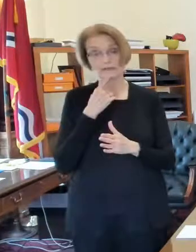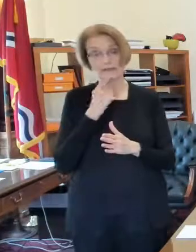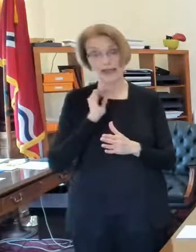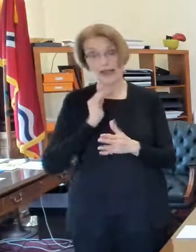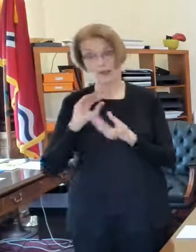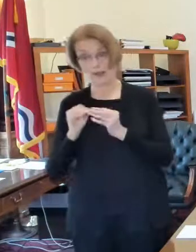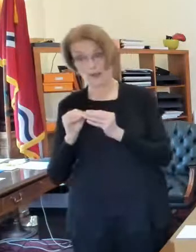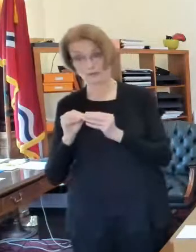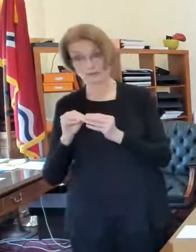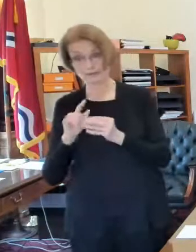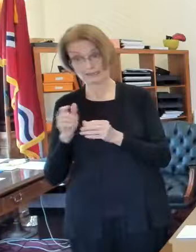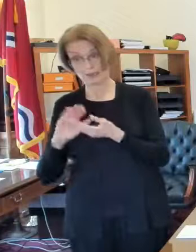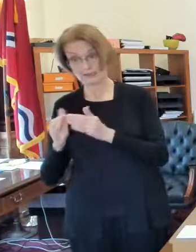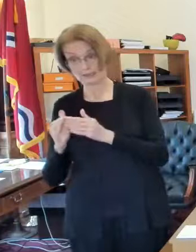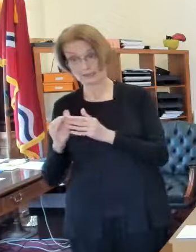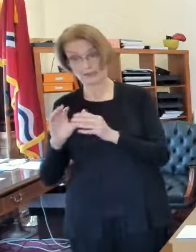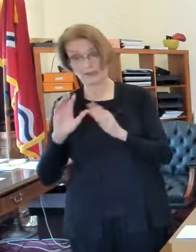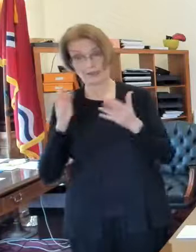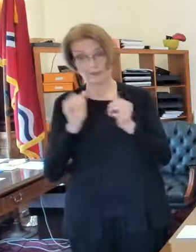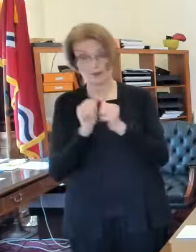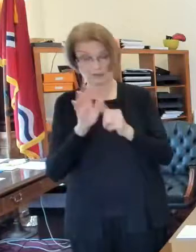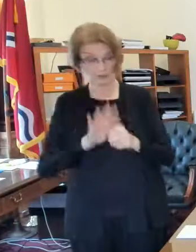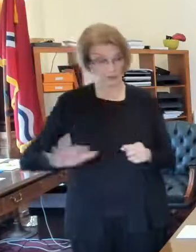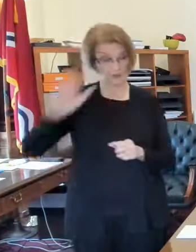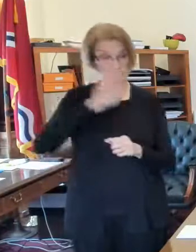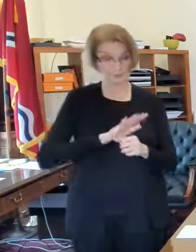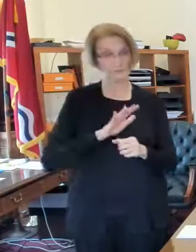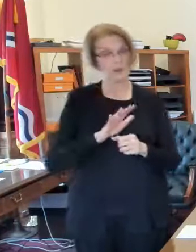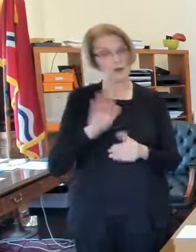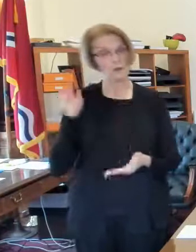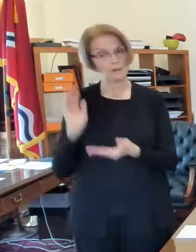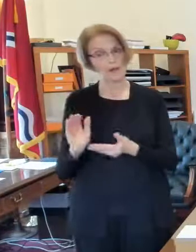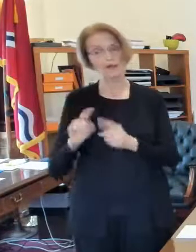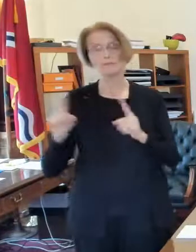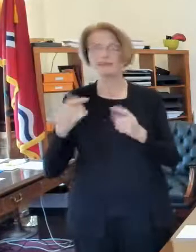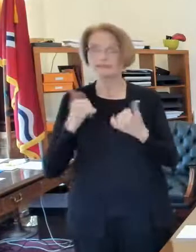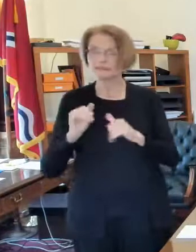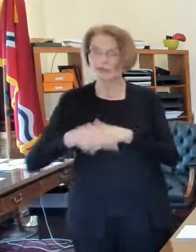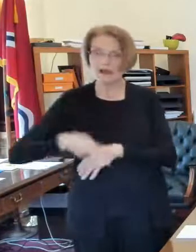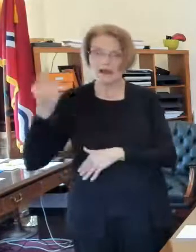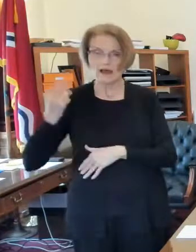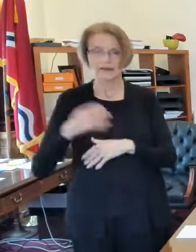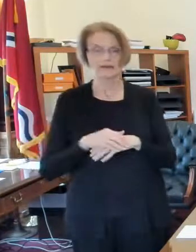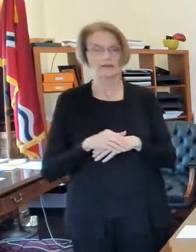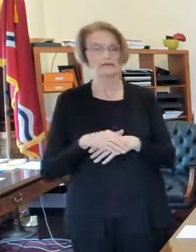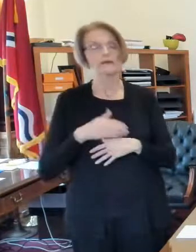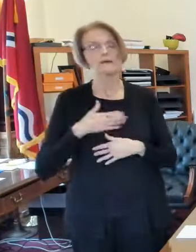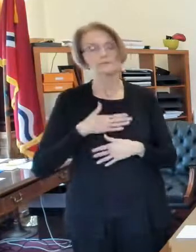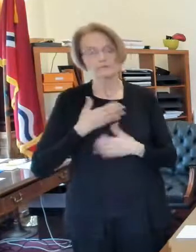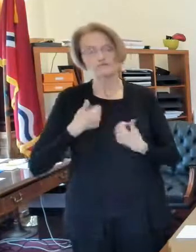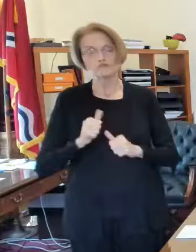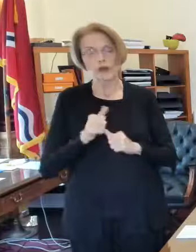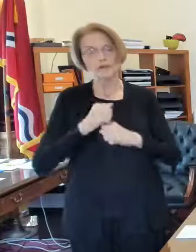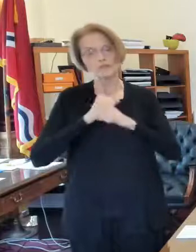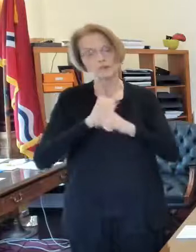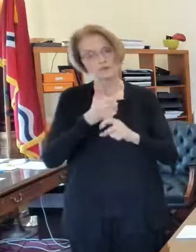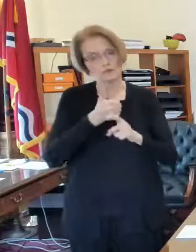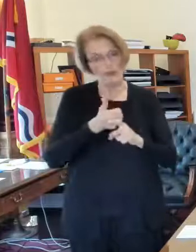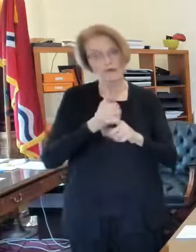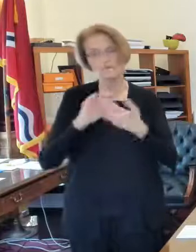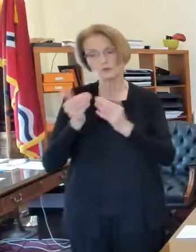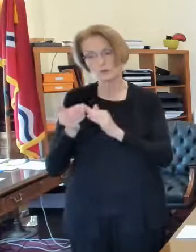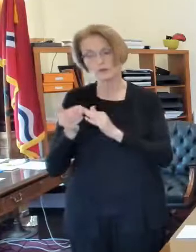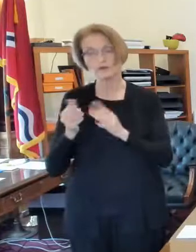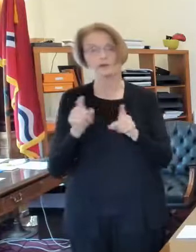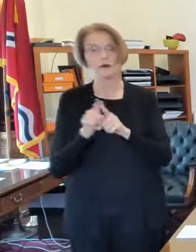areas however the numbers are still too high and so we ask that you do your best not only to protect yourself your family and the community at large but also our